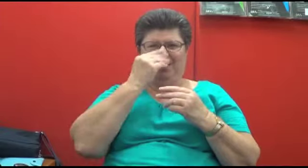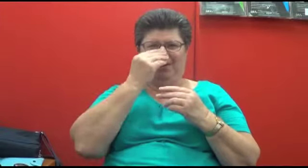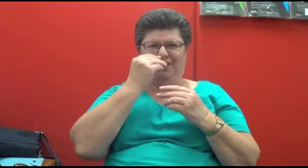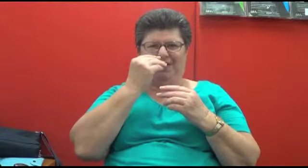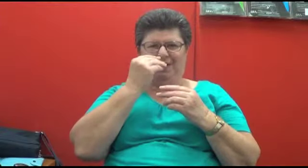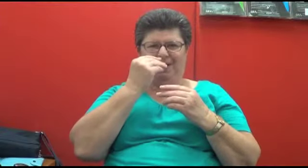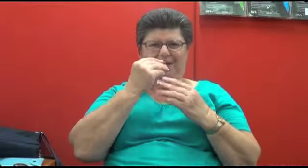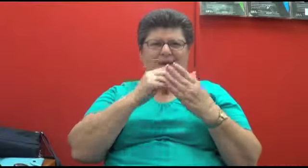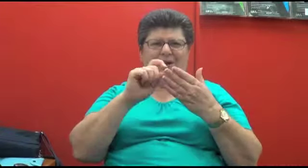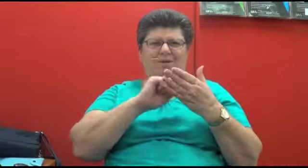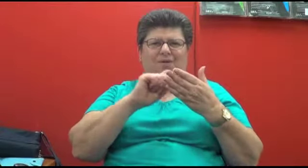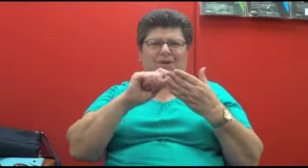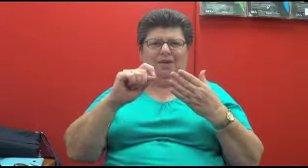and with it was a letter.